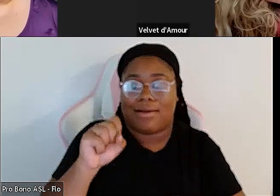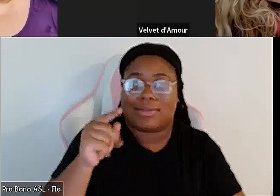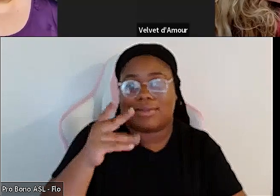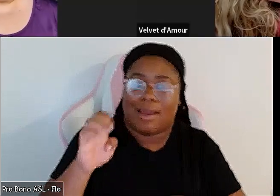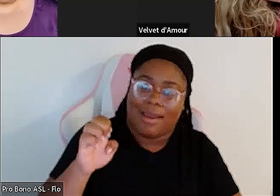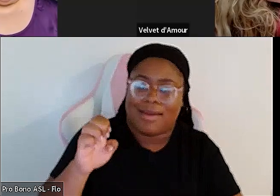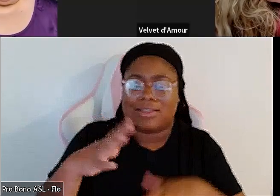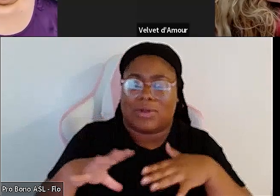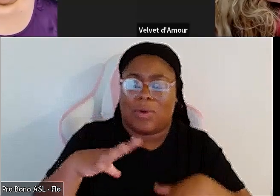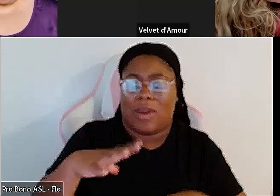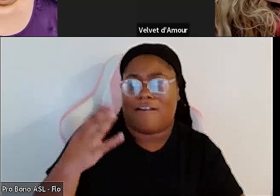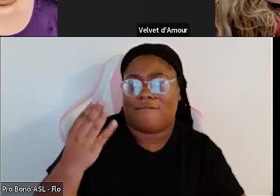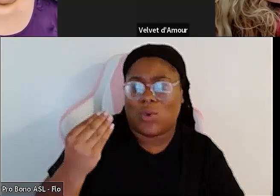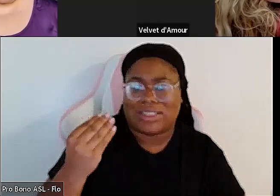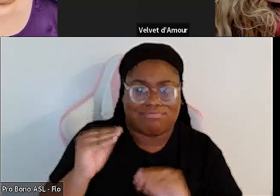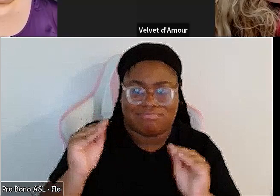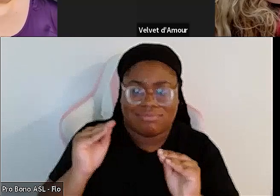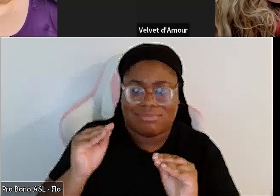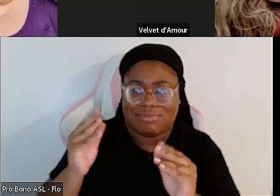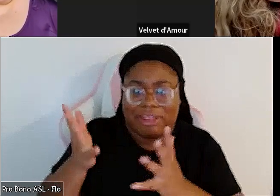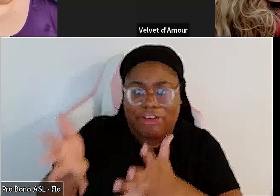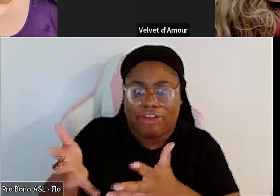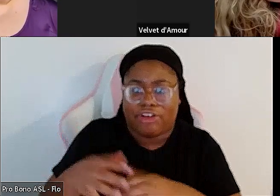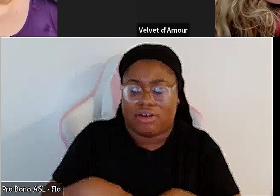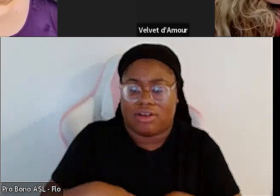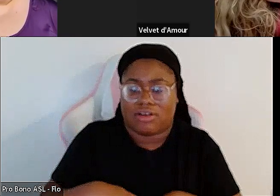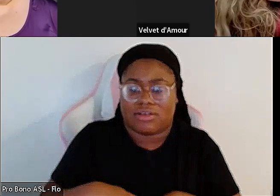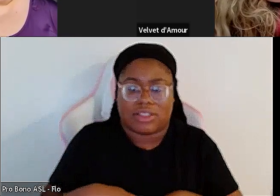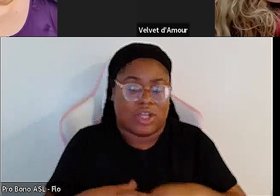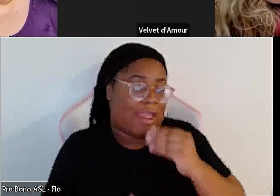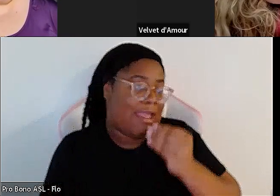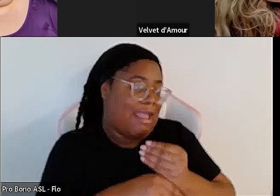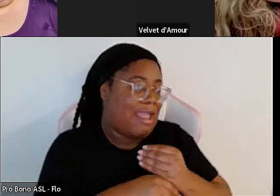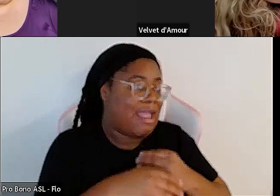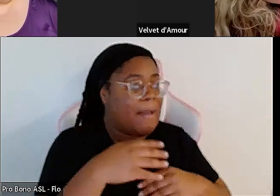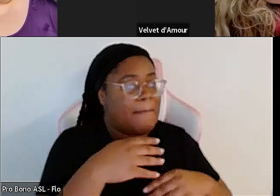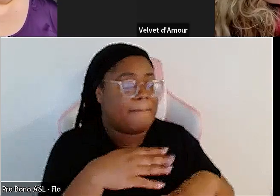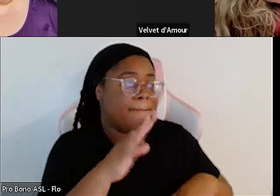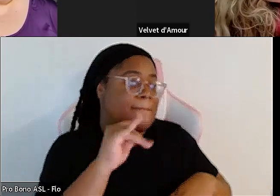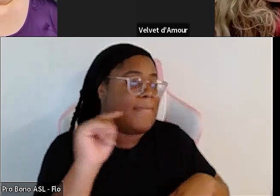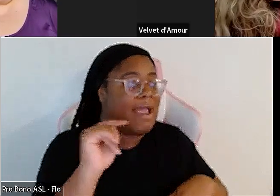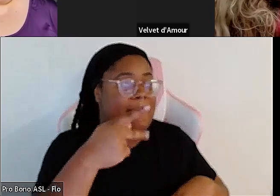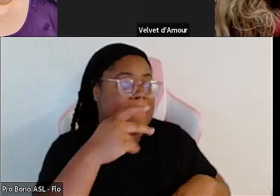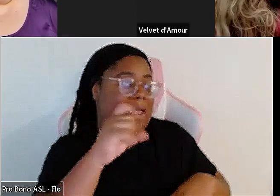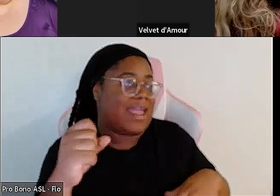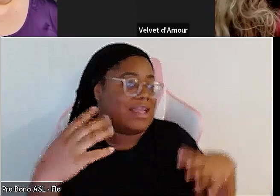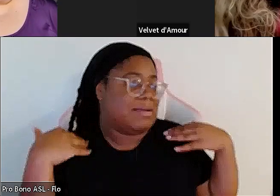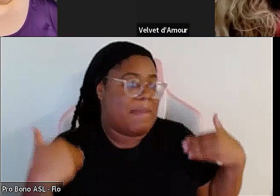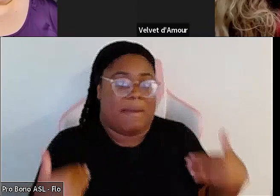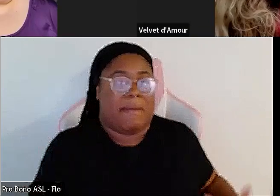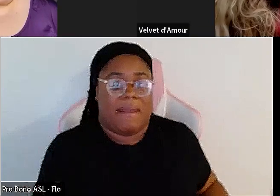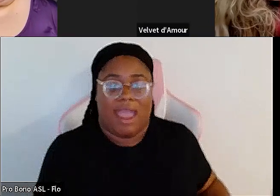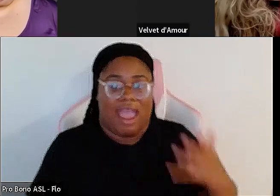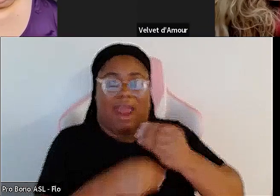14 and pinning her in the back yeah you know and adding like boot pads and butt pads and pad pads and patty pad pads